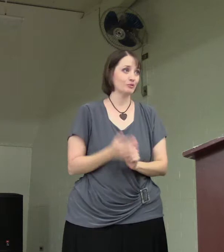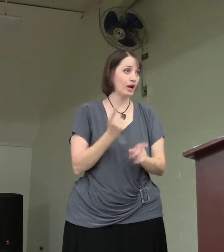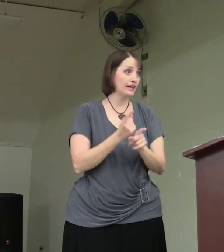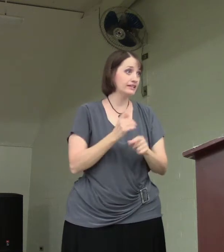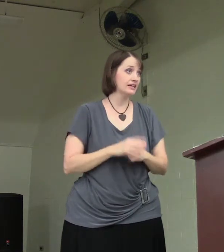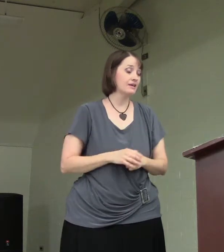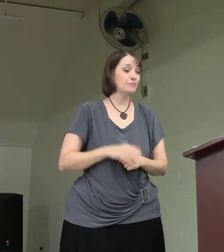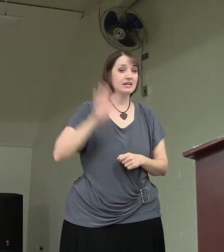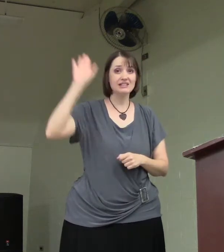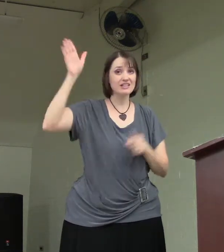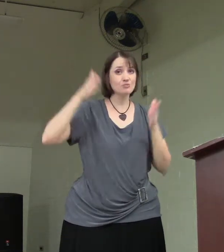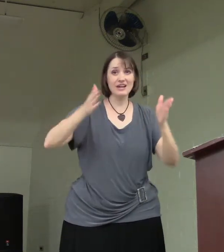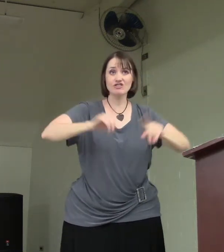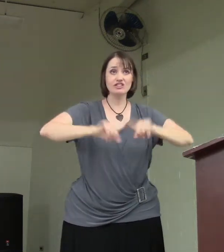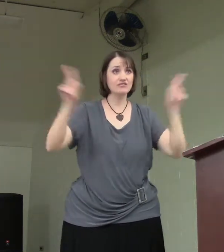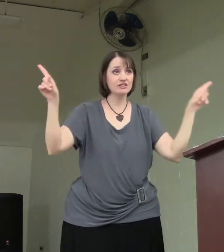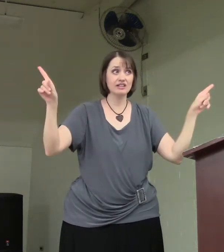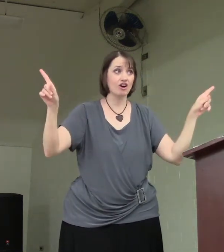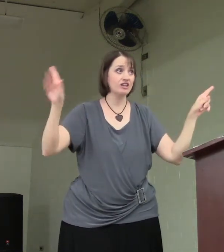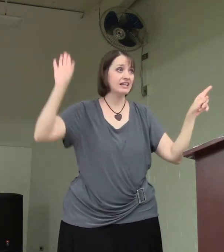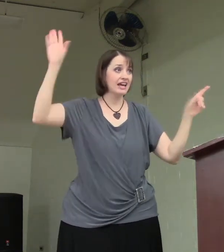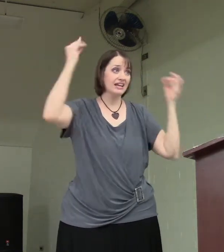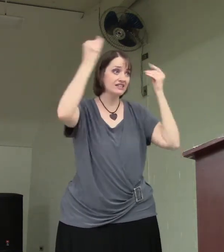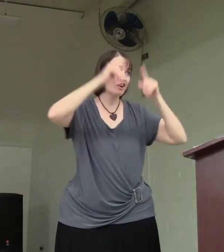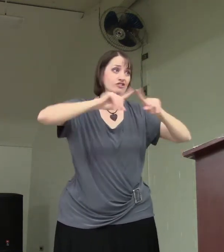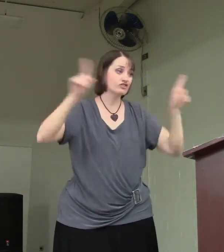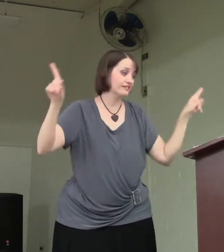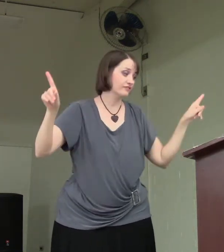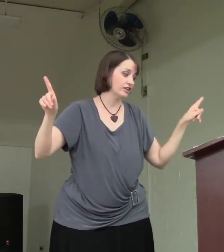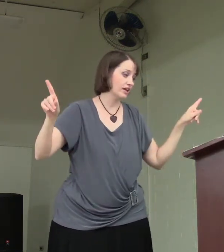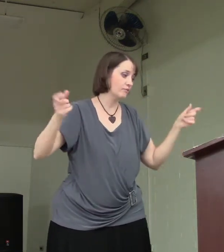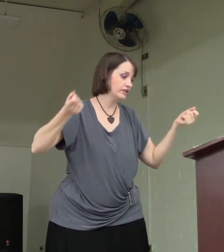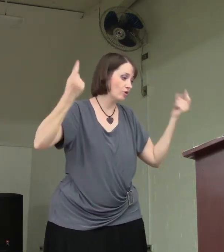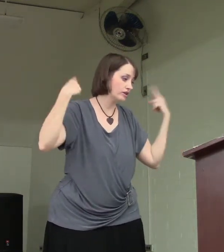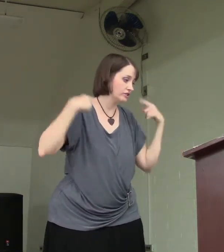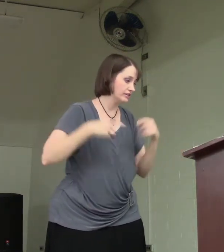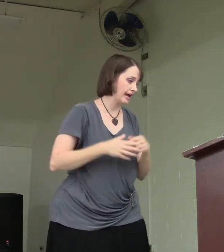right? Because his ways are different than ours. His thoughts are different, and we don't understand.